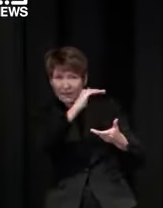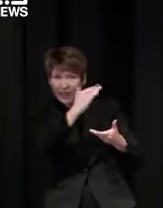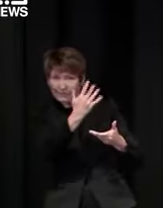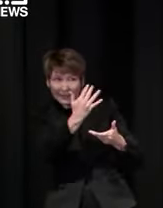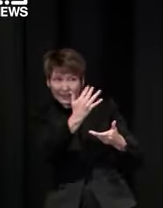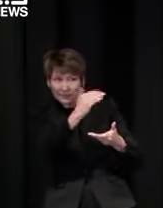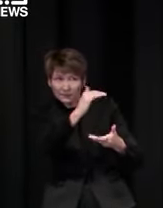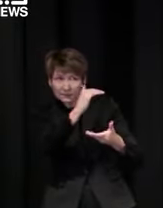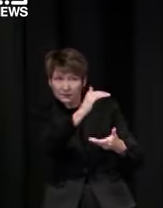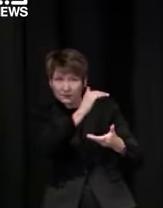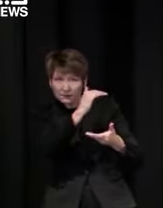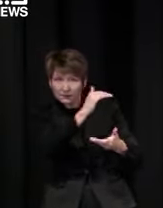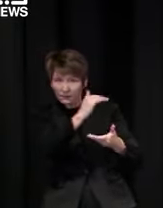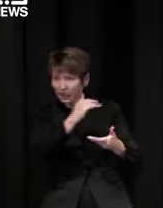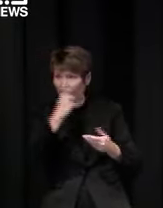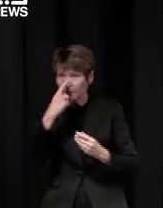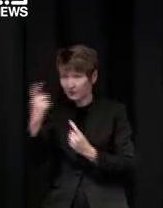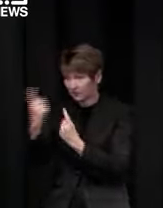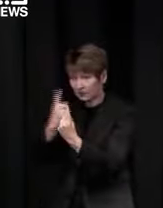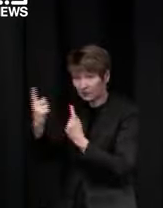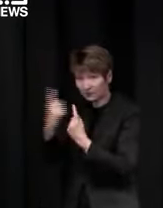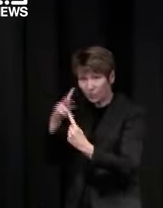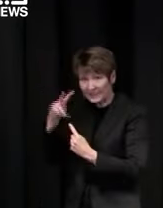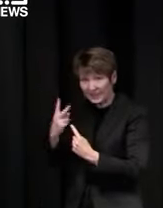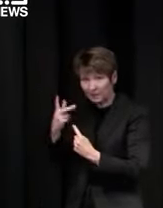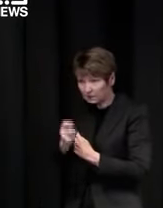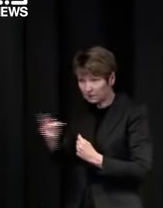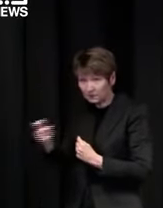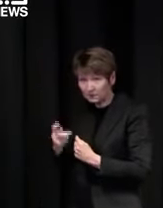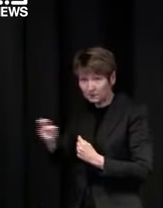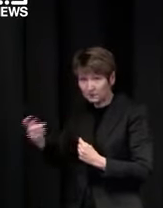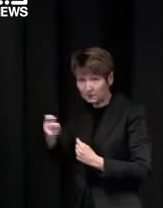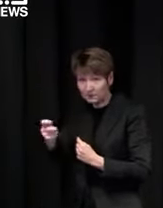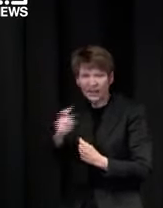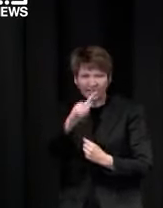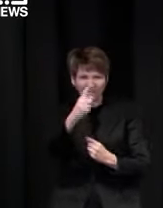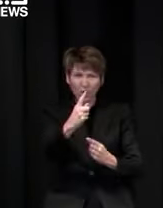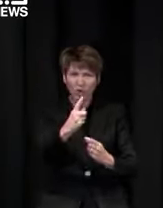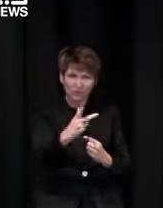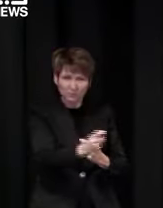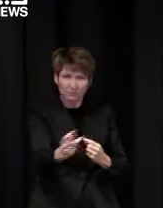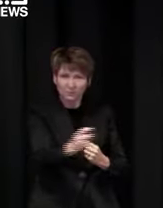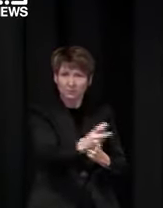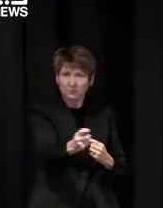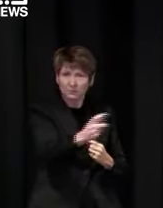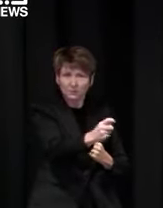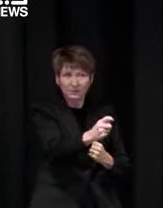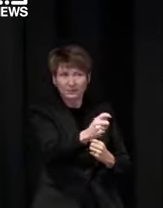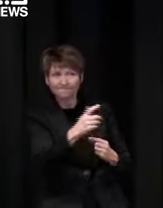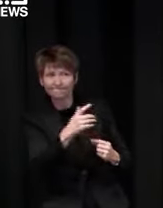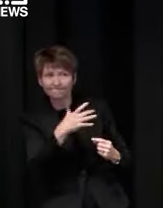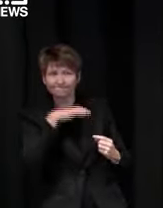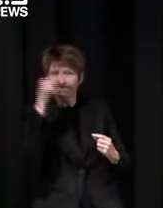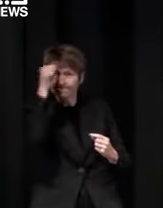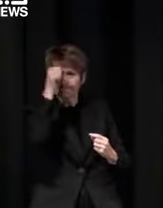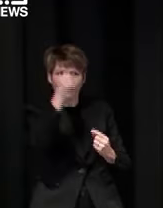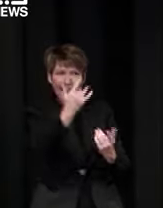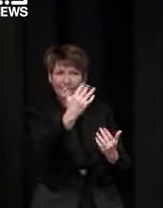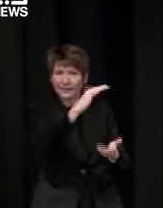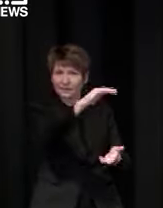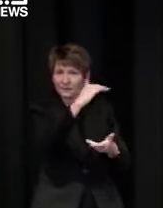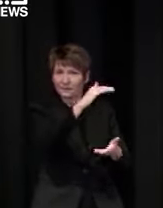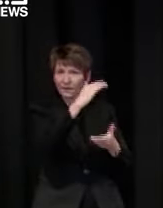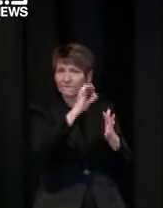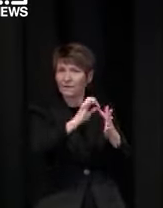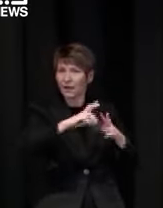second dose files so as we get more certainty of Pfizer supply and pleasingly we've had some of that